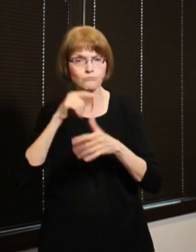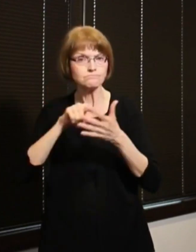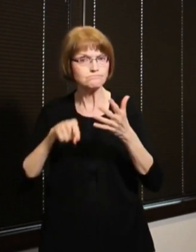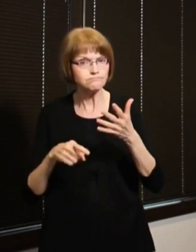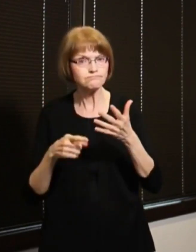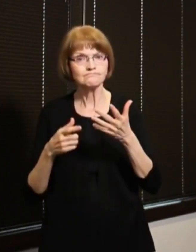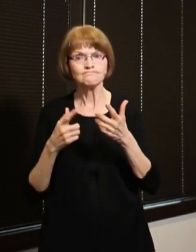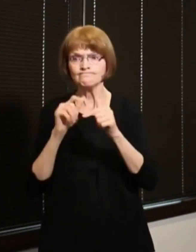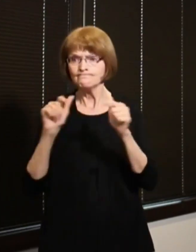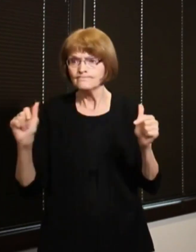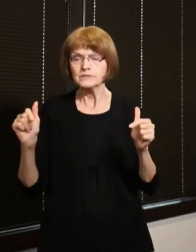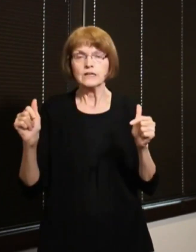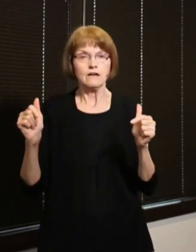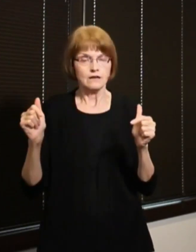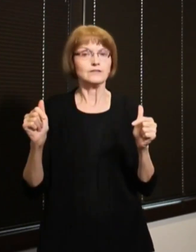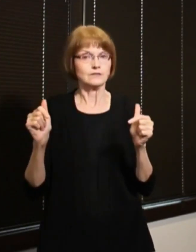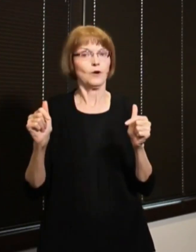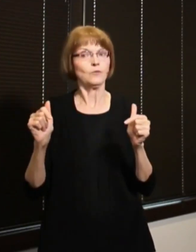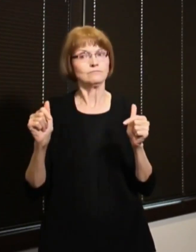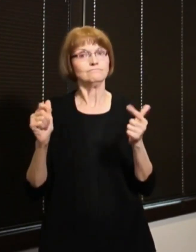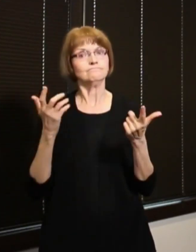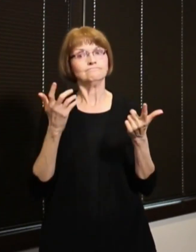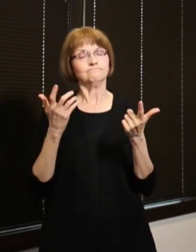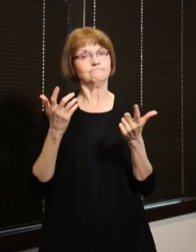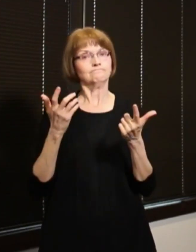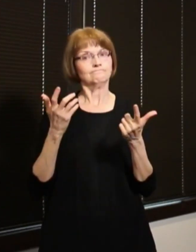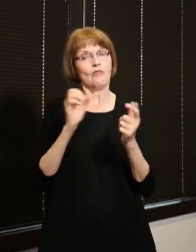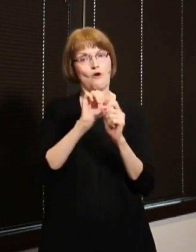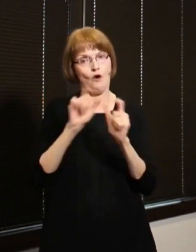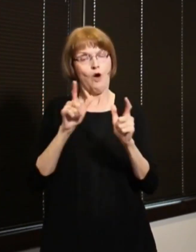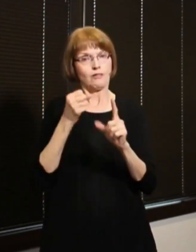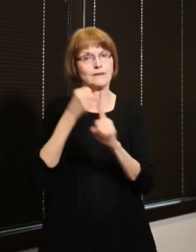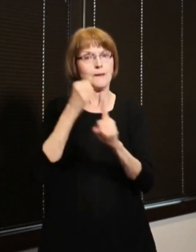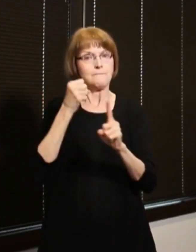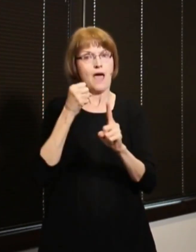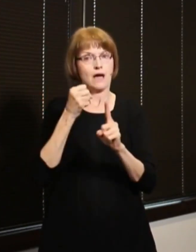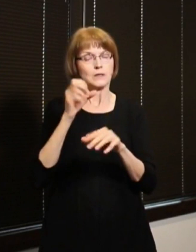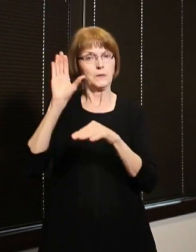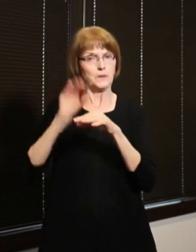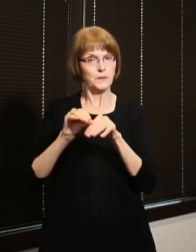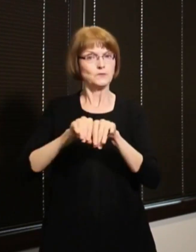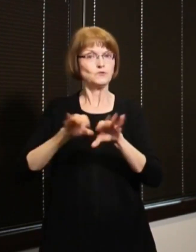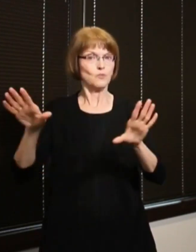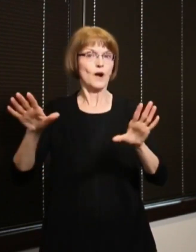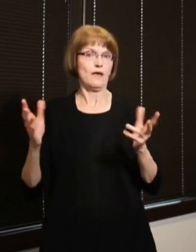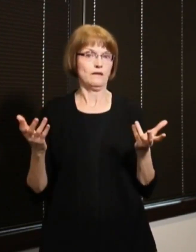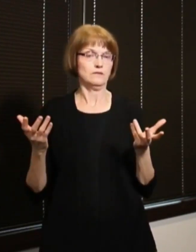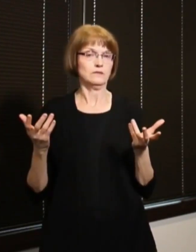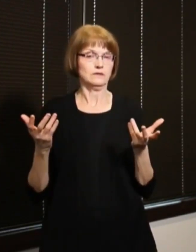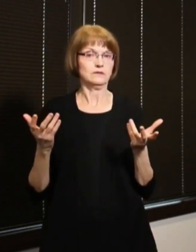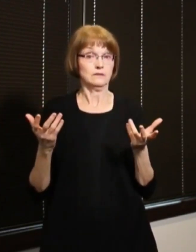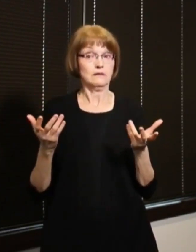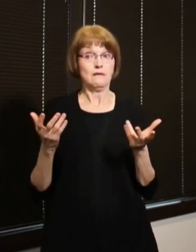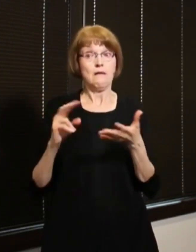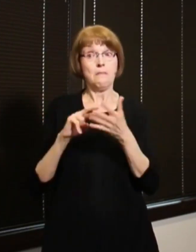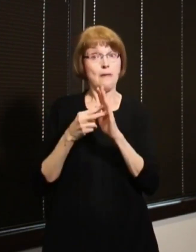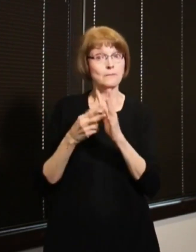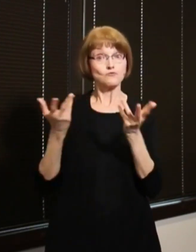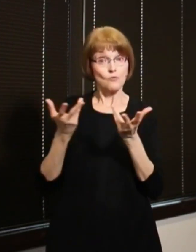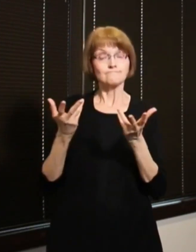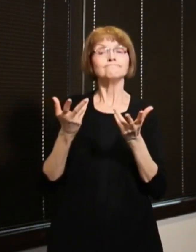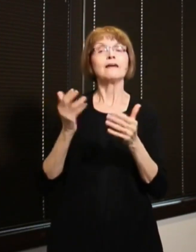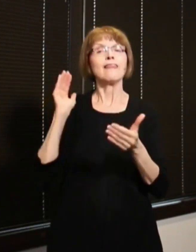instruments that we put into place are really having an impact on spread, which is impacting hospital admissions.